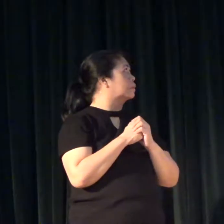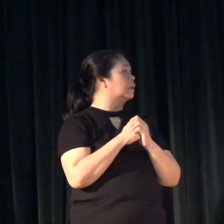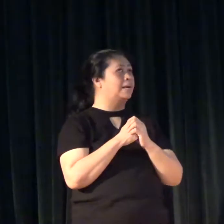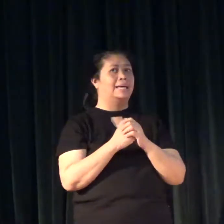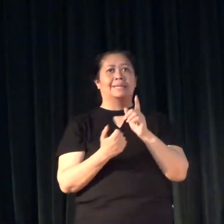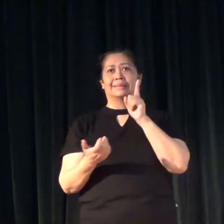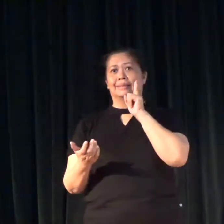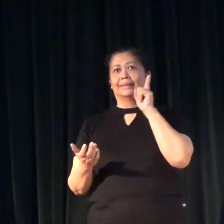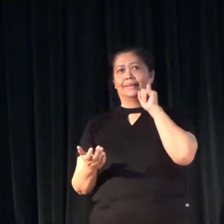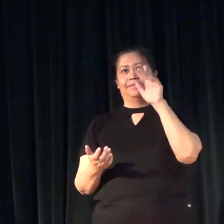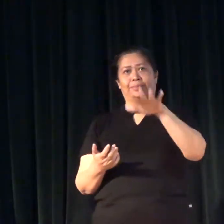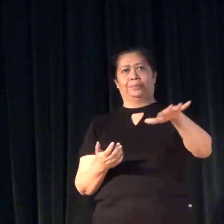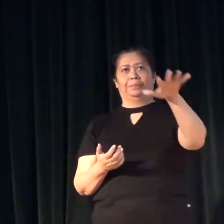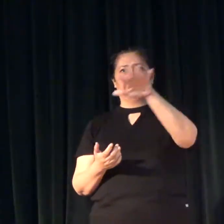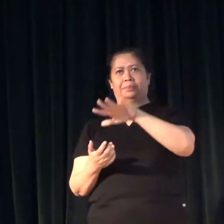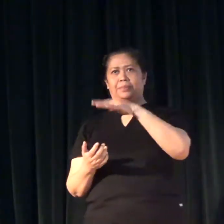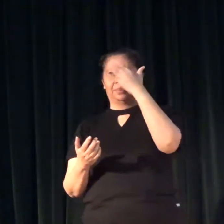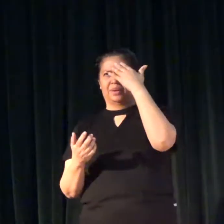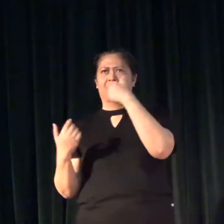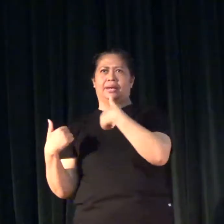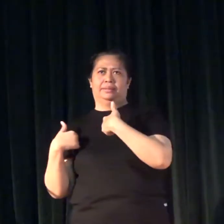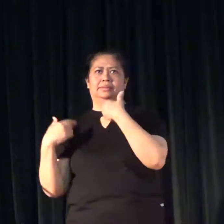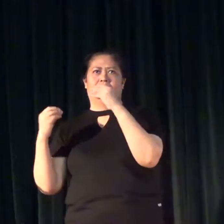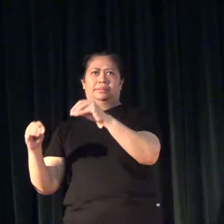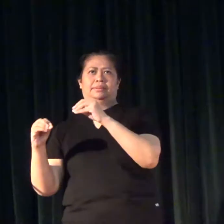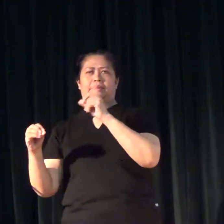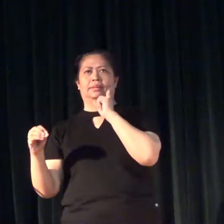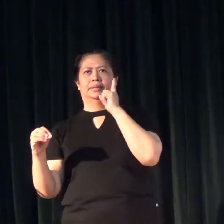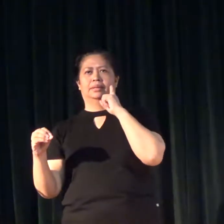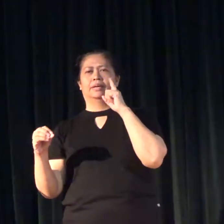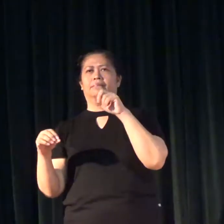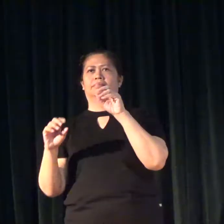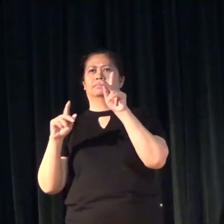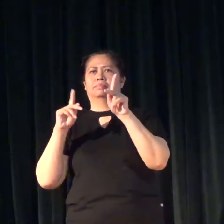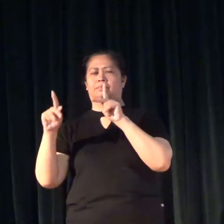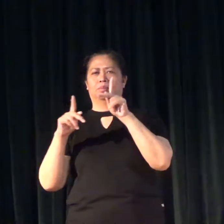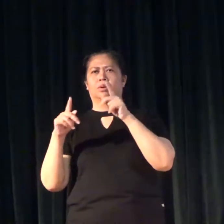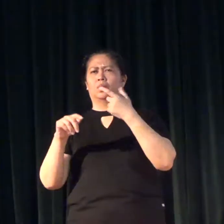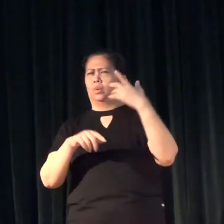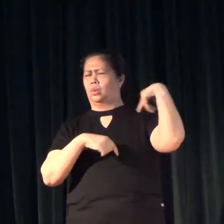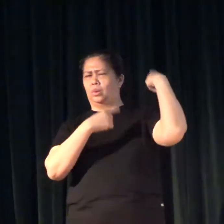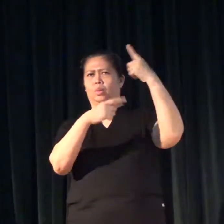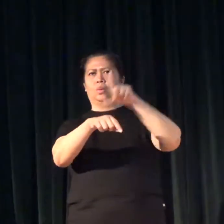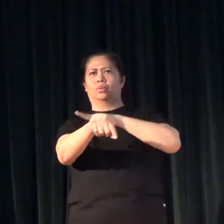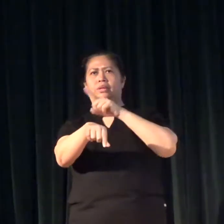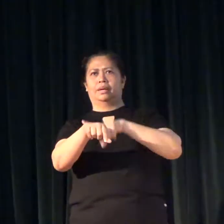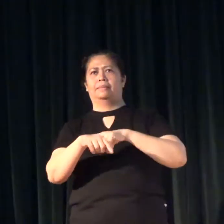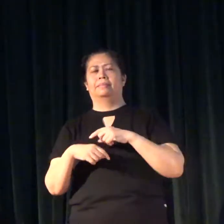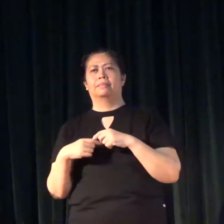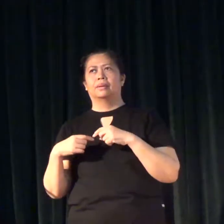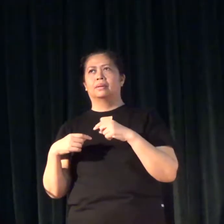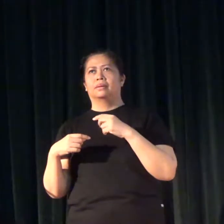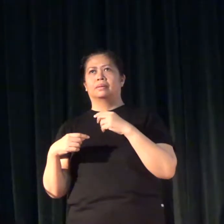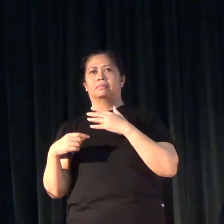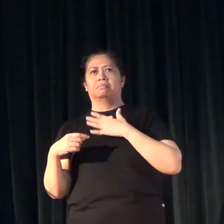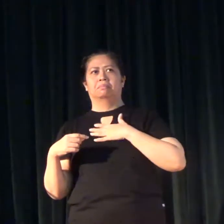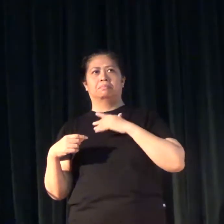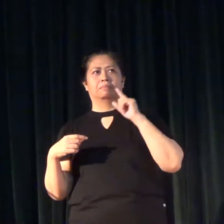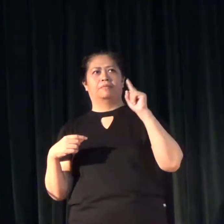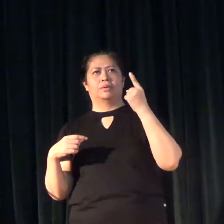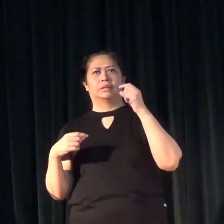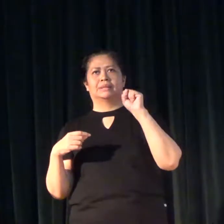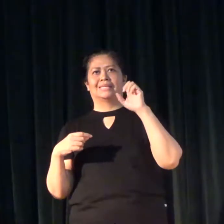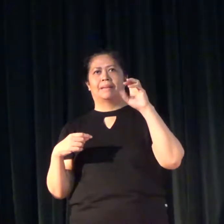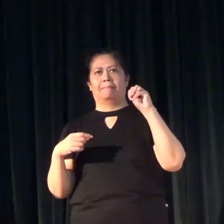Deaf people, you know, I taught deaf students for a long time and on my first